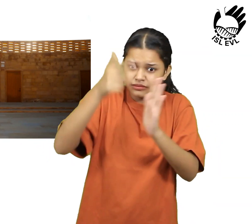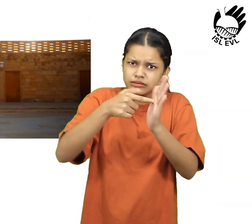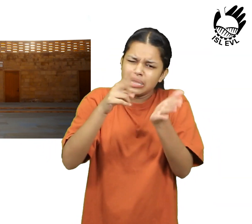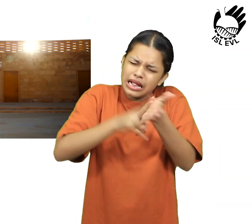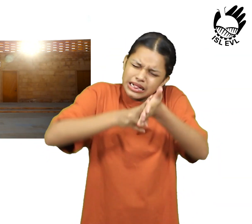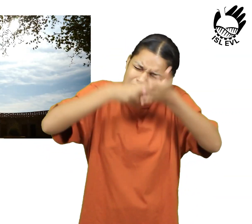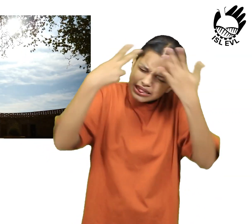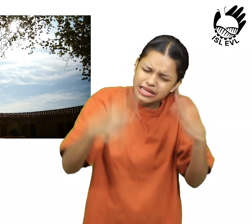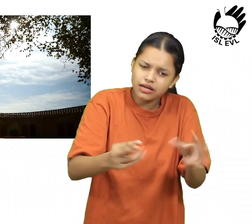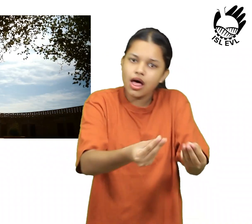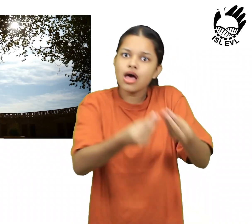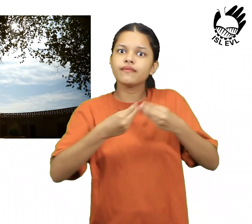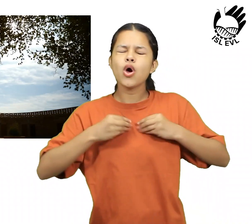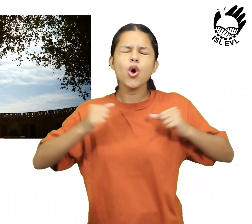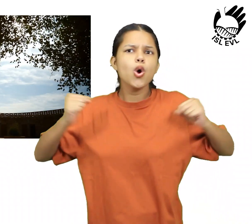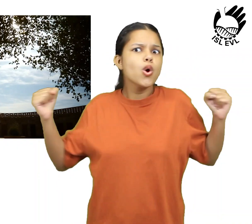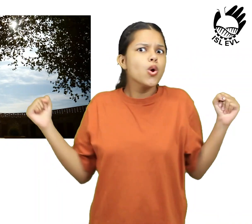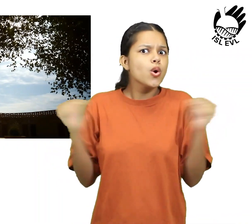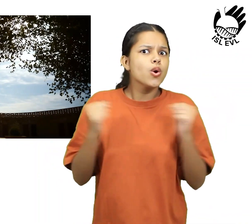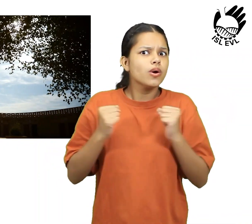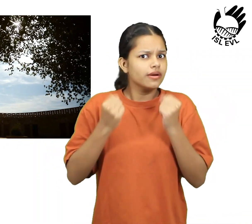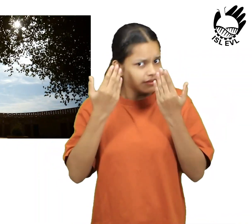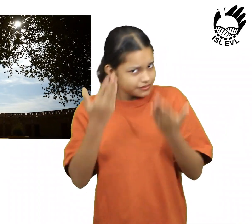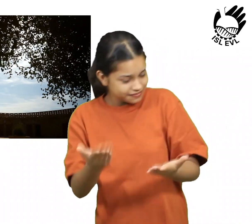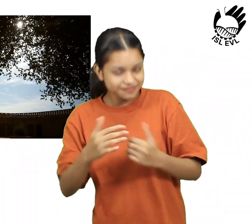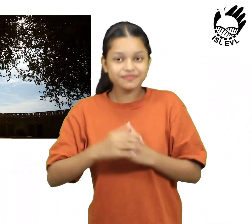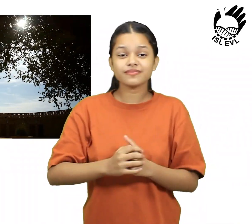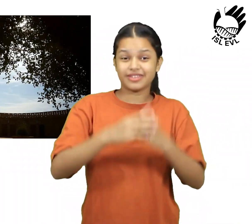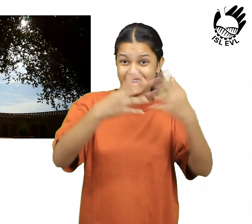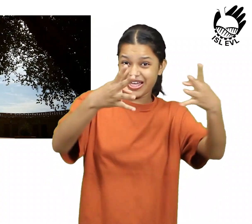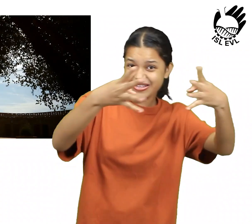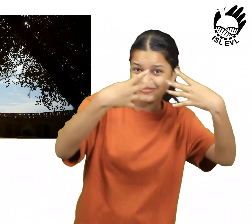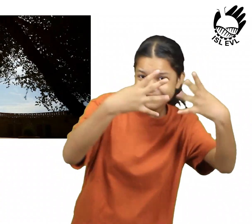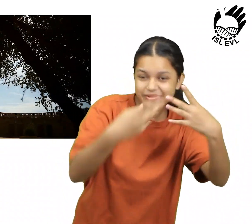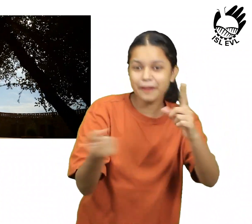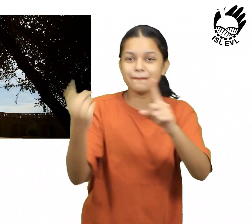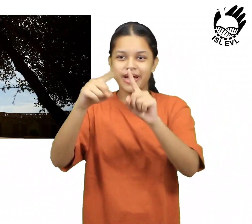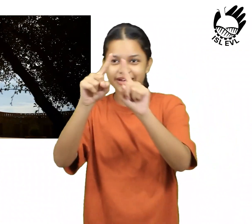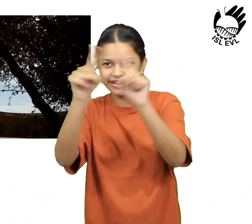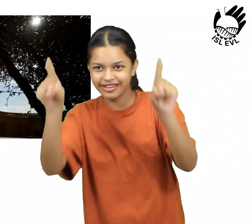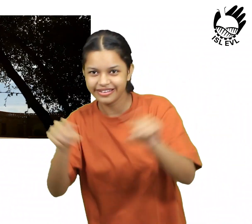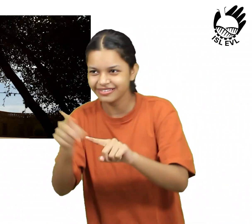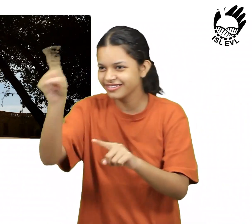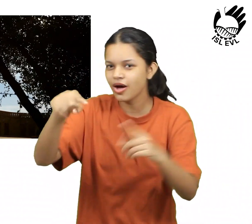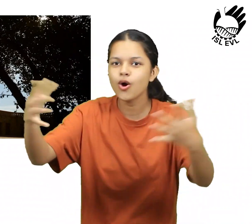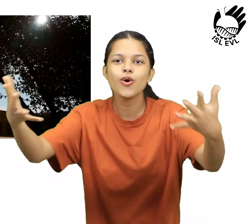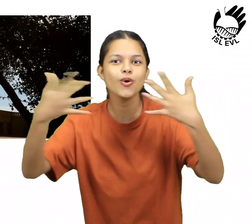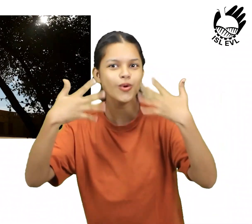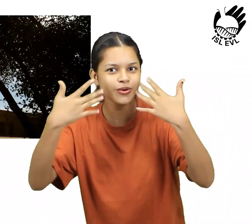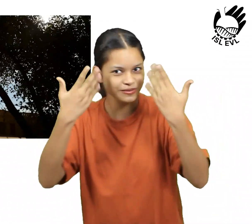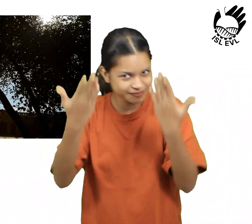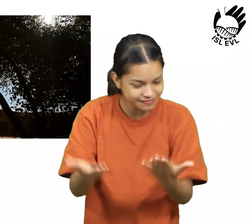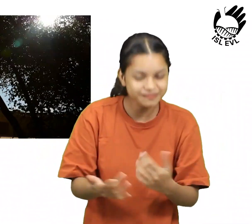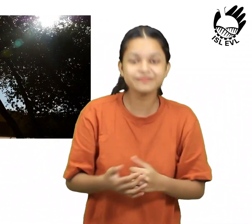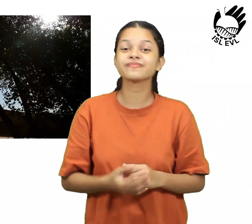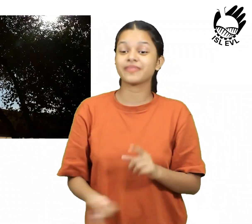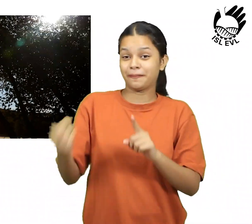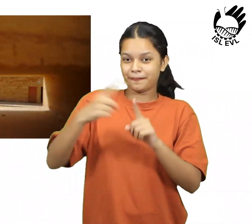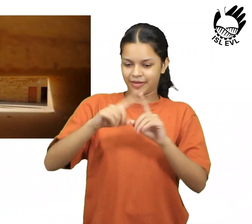that are perforated to allow air to circulate. The walls are also whitewashed which helps to reflect sunlight and keep